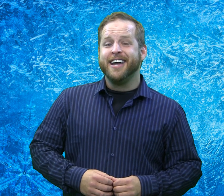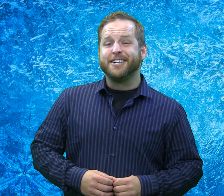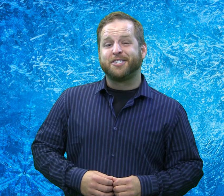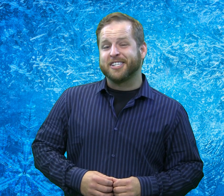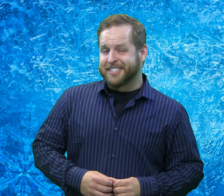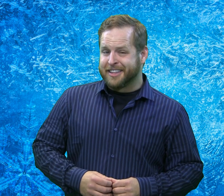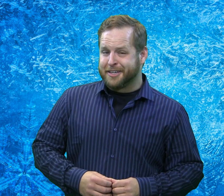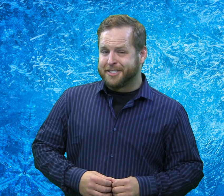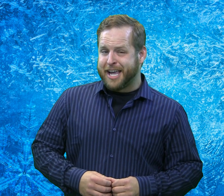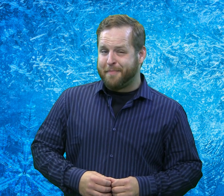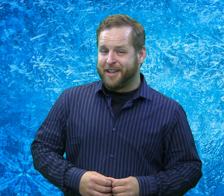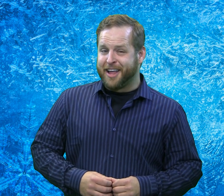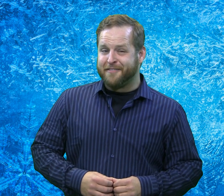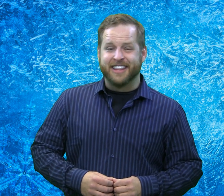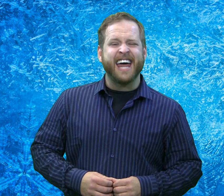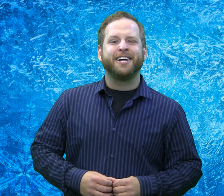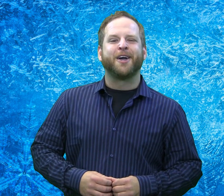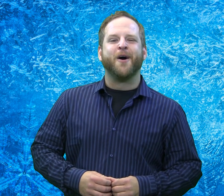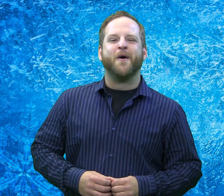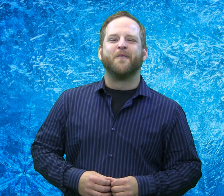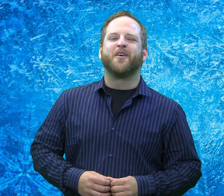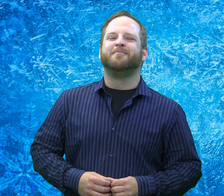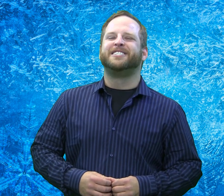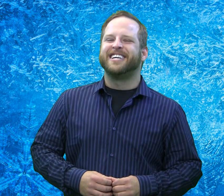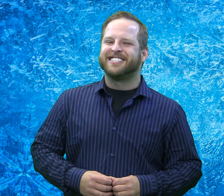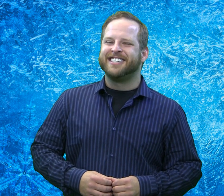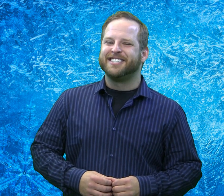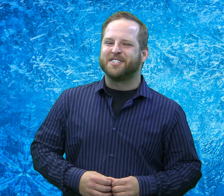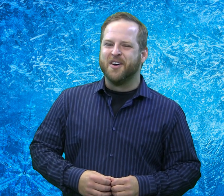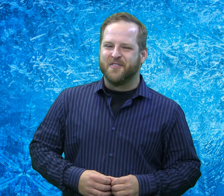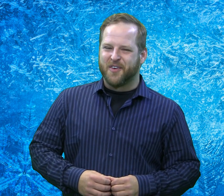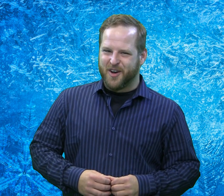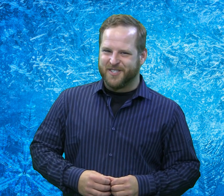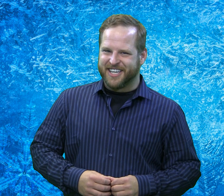Here's just a little sample of Let It Go from Disney's Frozen.